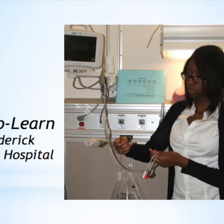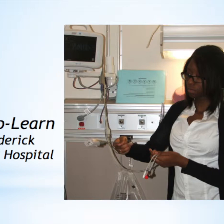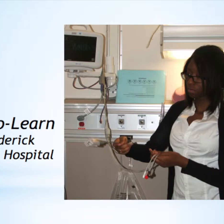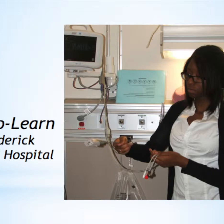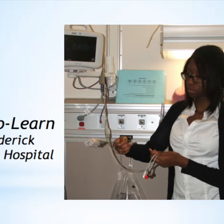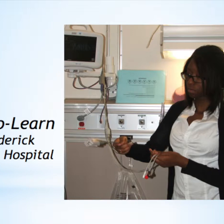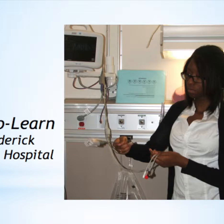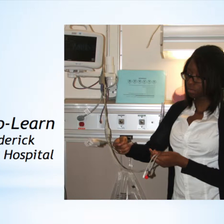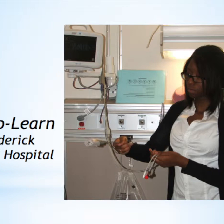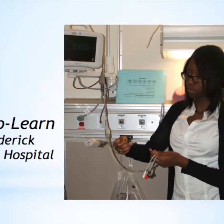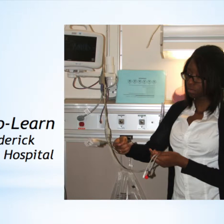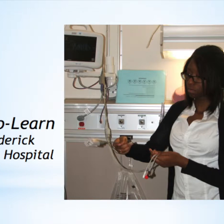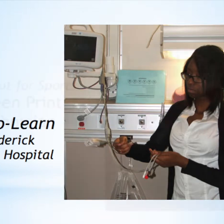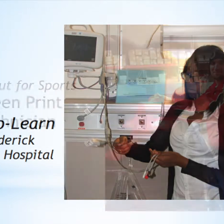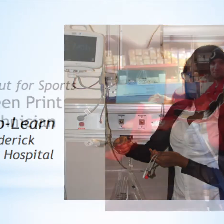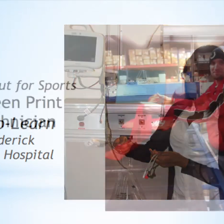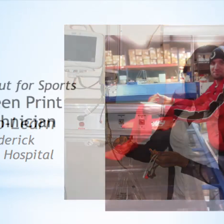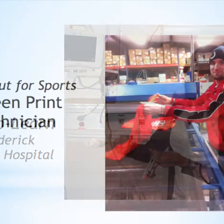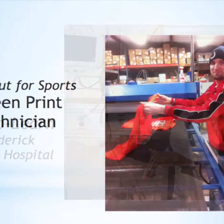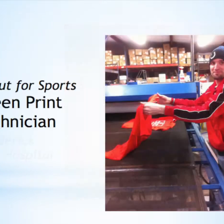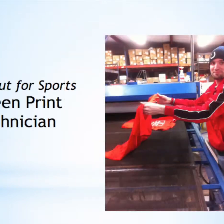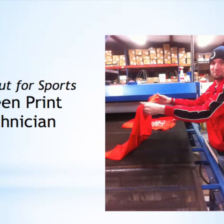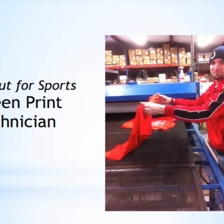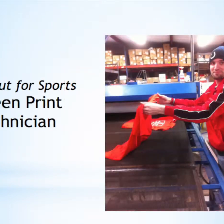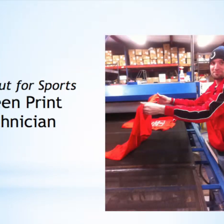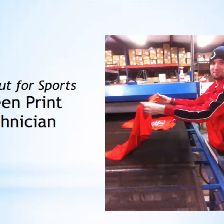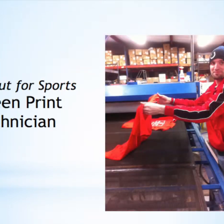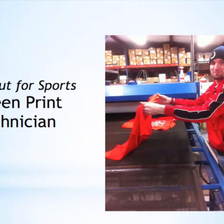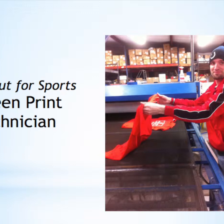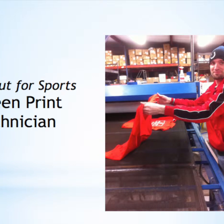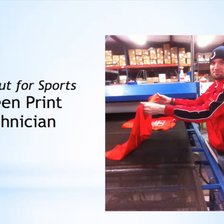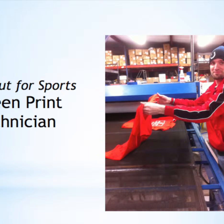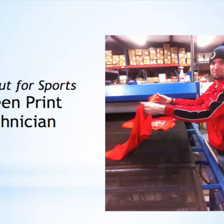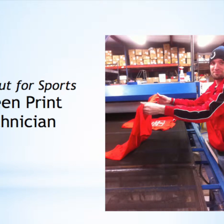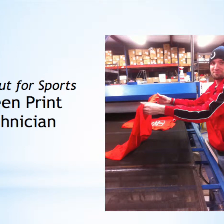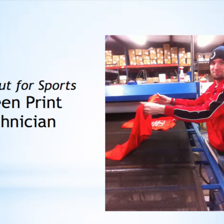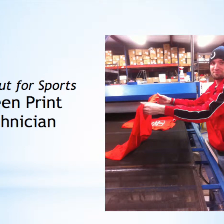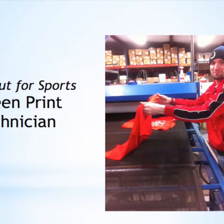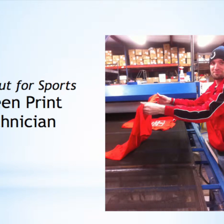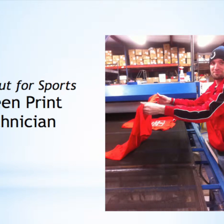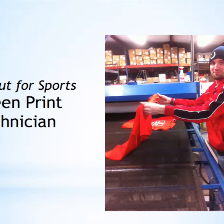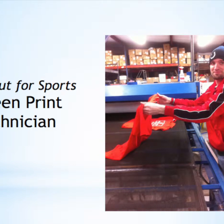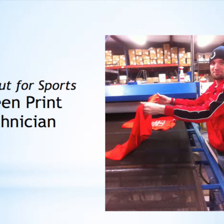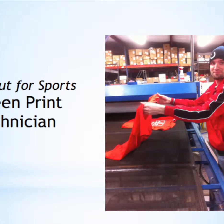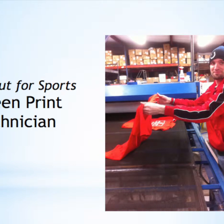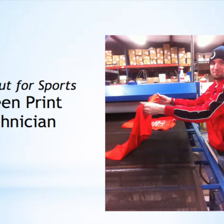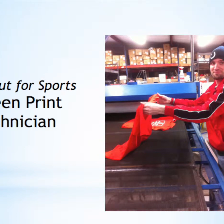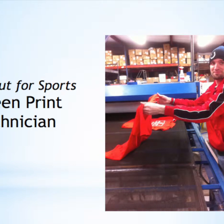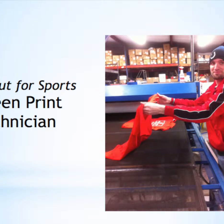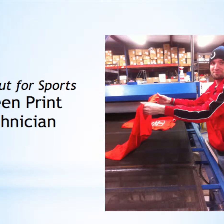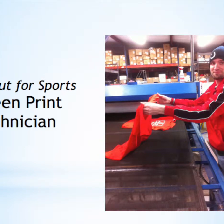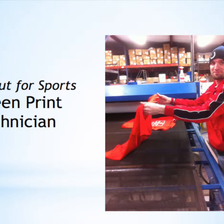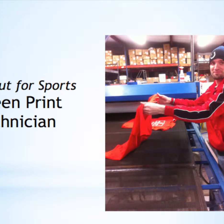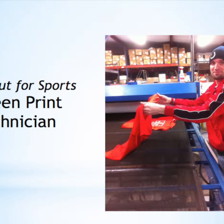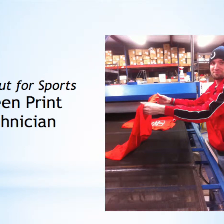understanding of business needs and to create a formal mechanism and also